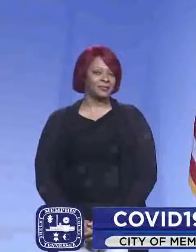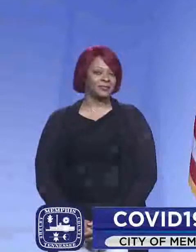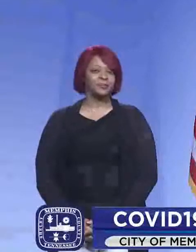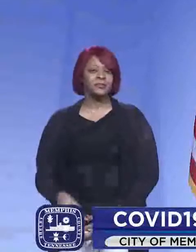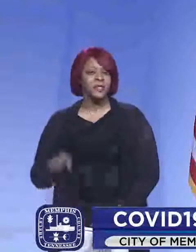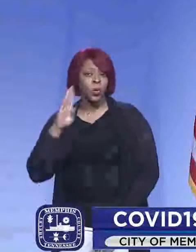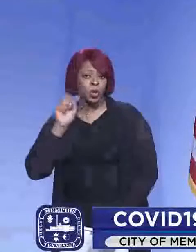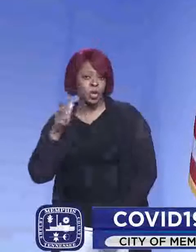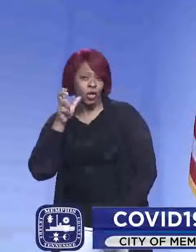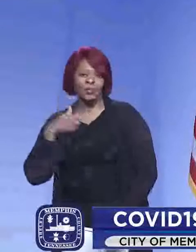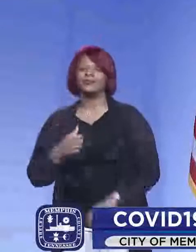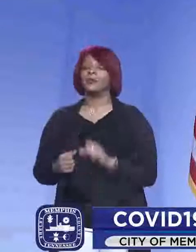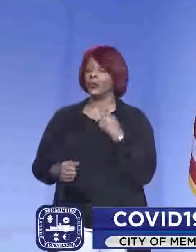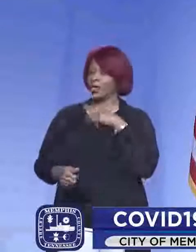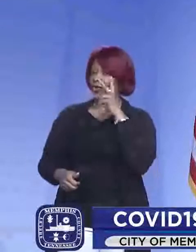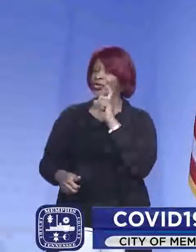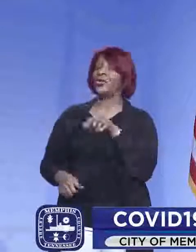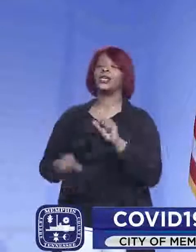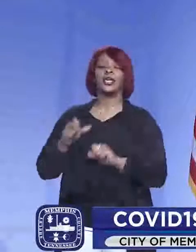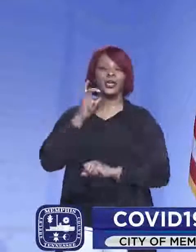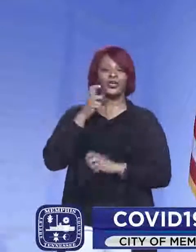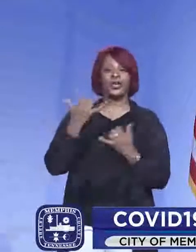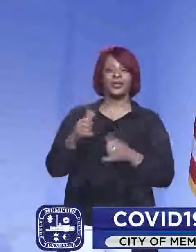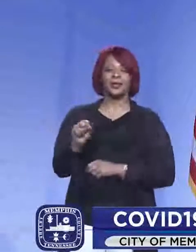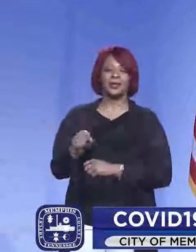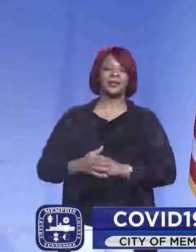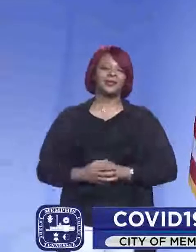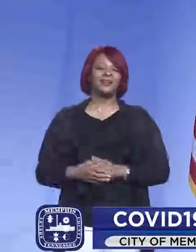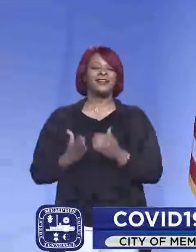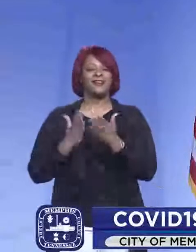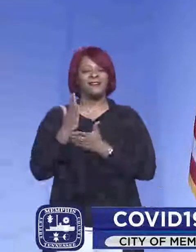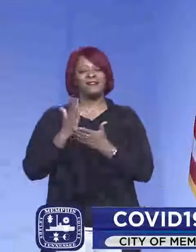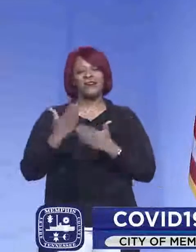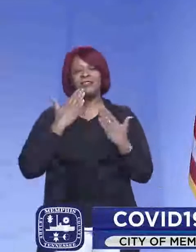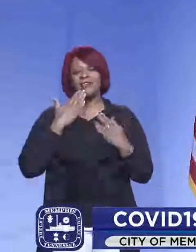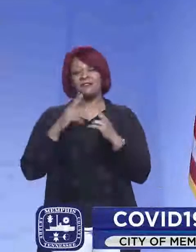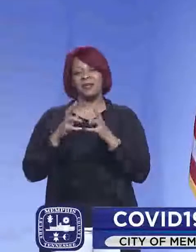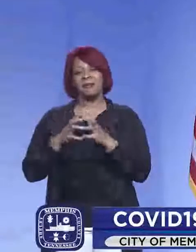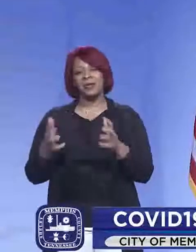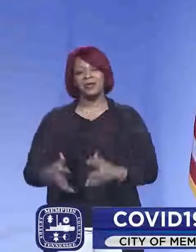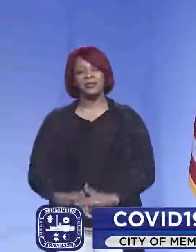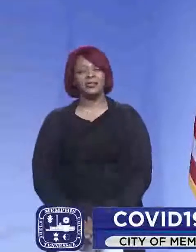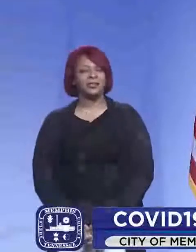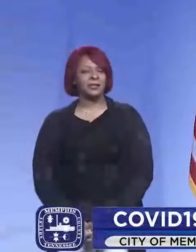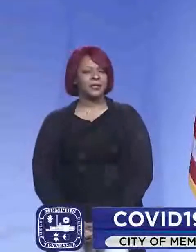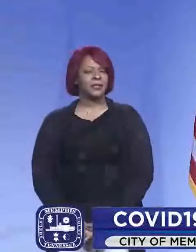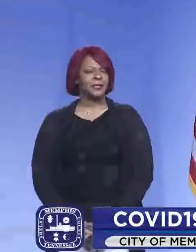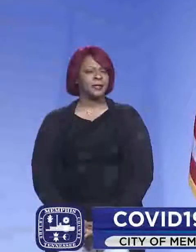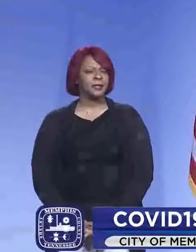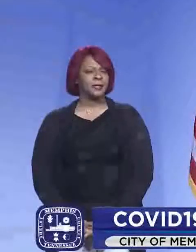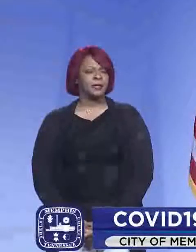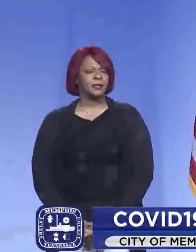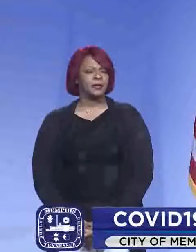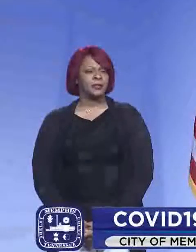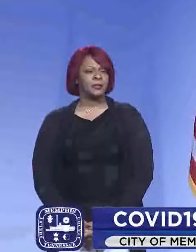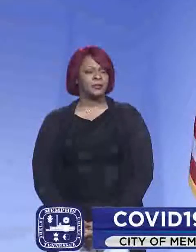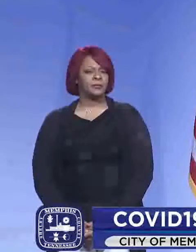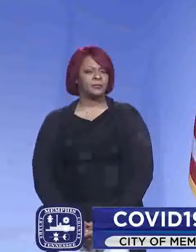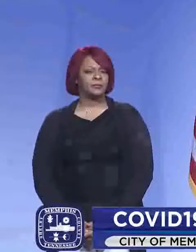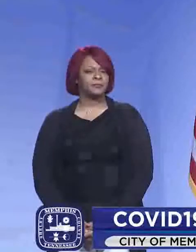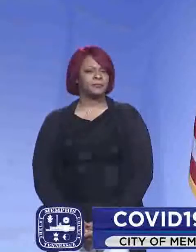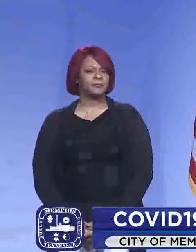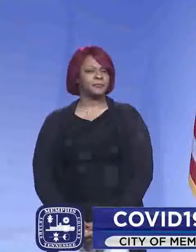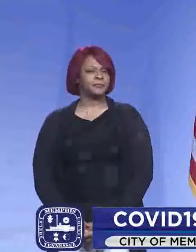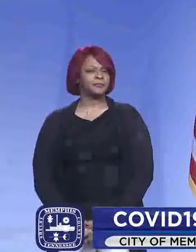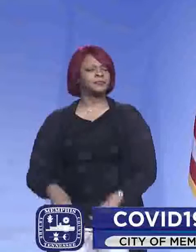Hello, can you hear me? We can hear you. All right. Thank you very much. Again, when it comes to